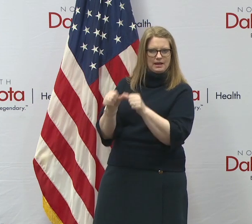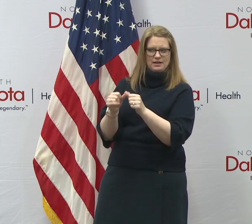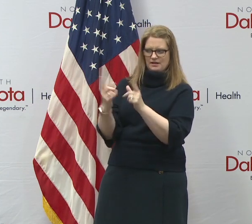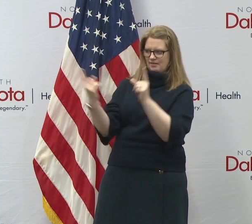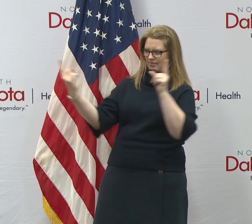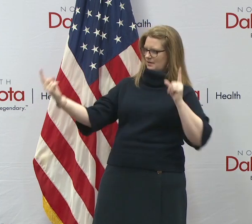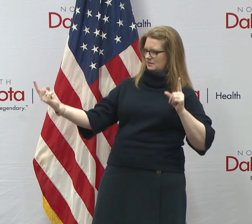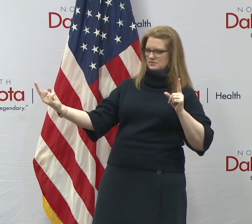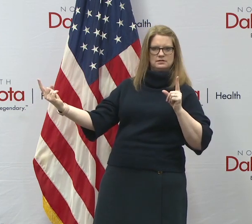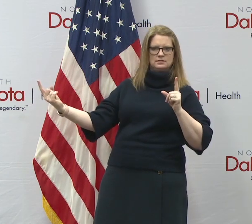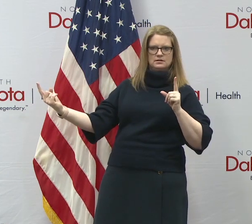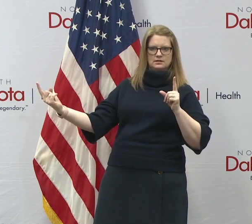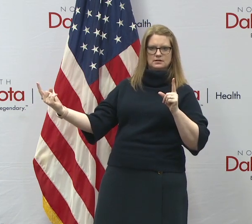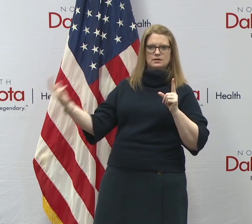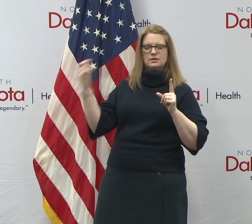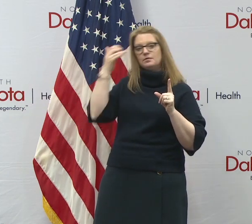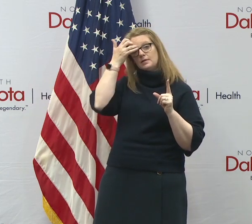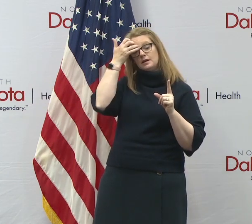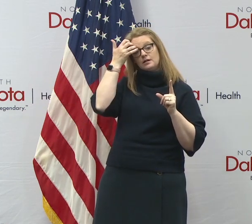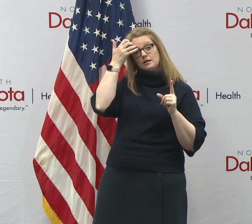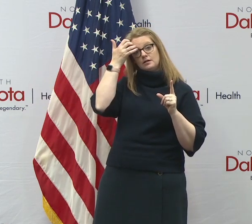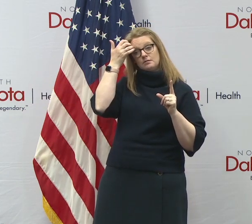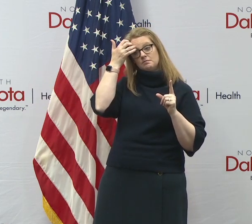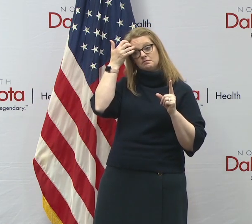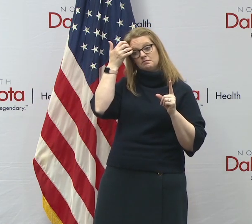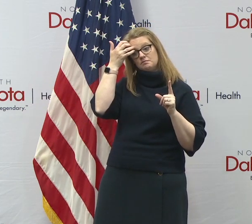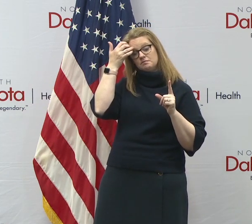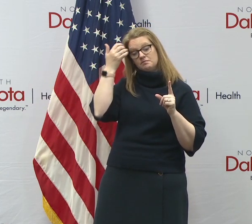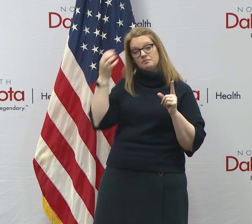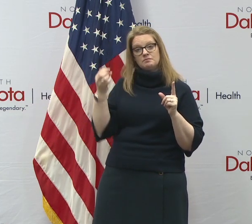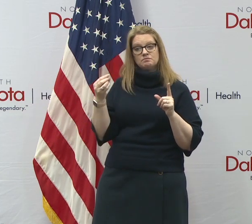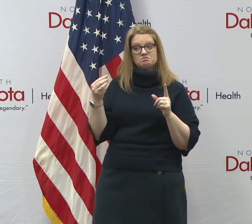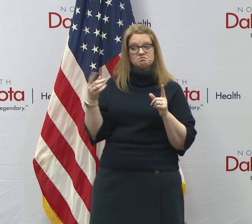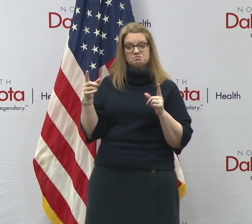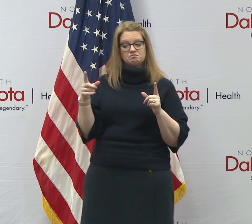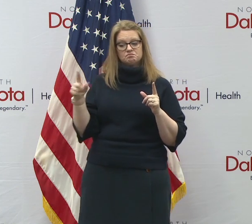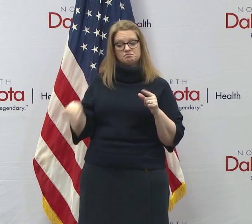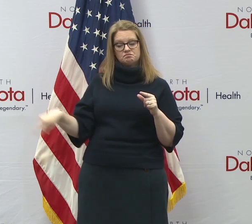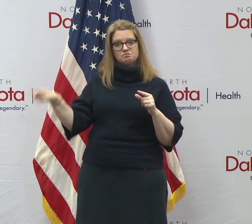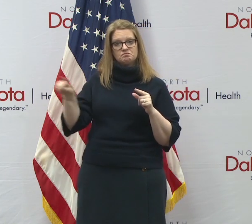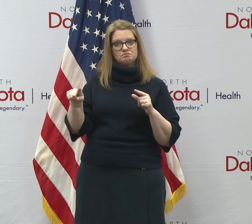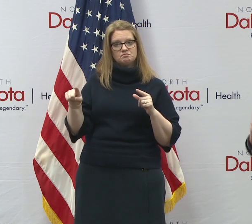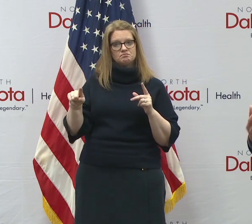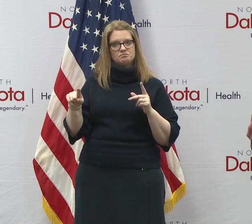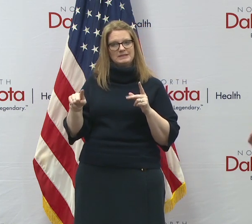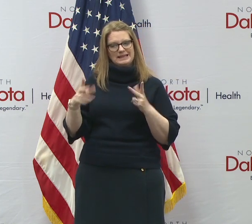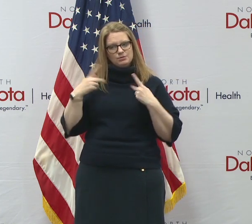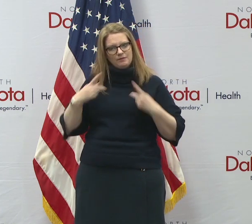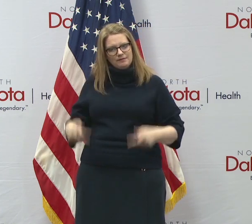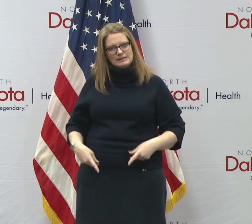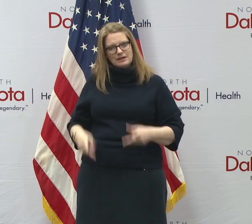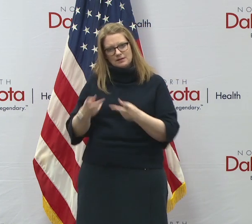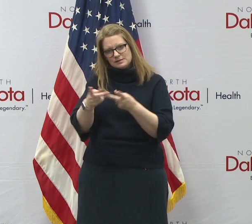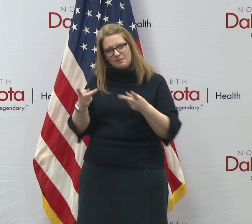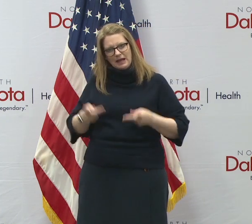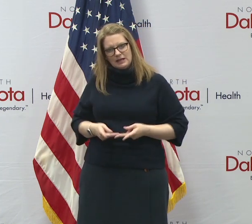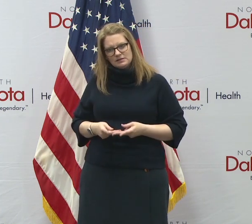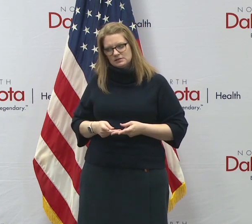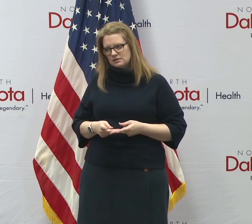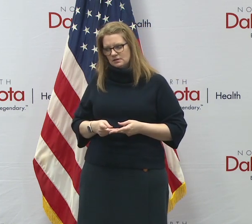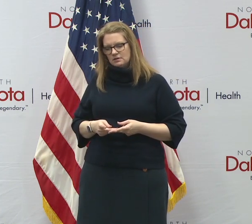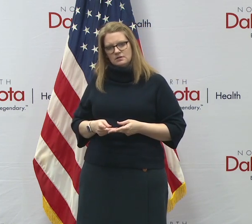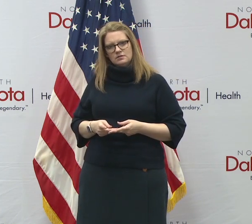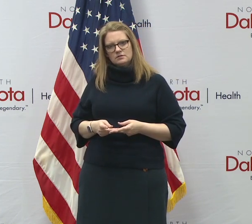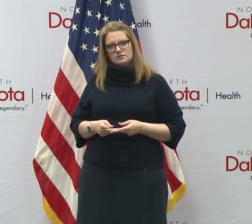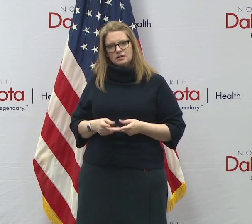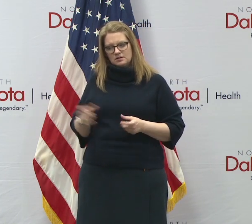separation, but where you could put workers back, uh, in, into a, uh, into a physical space where they, uh,